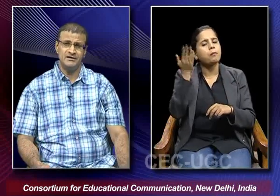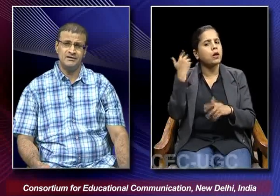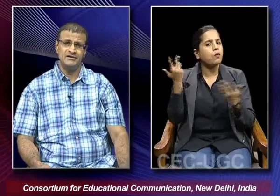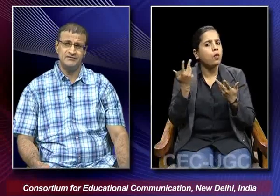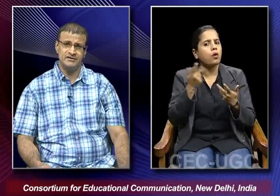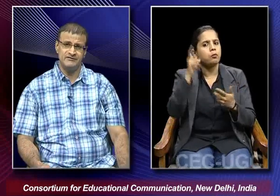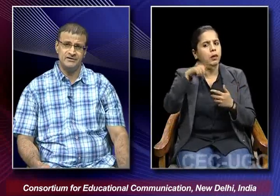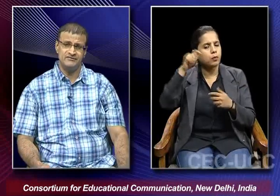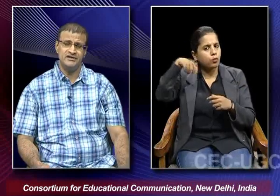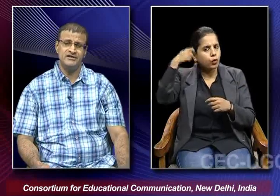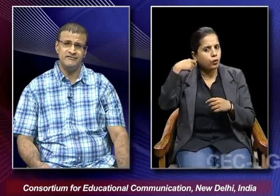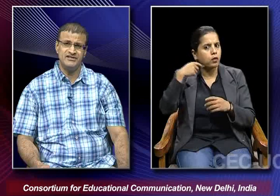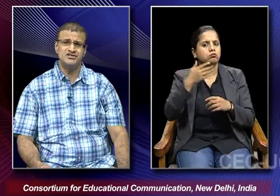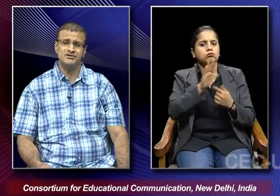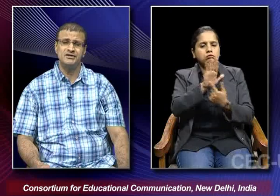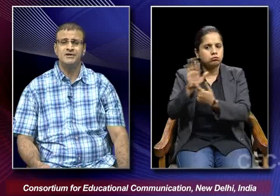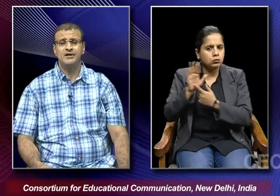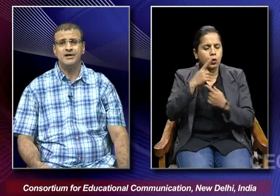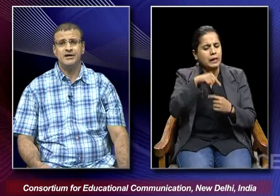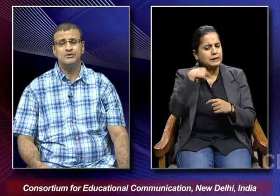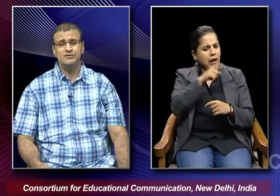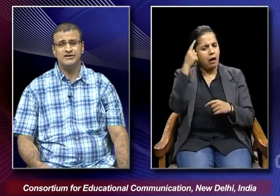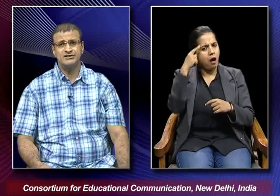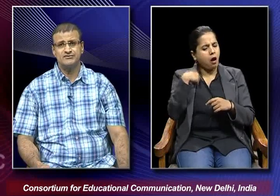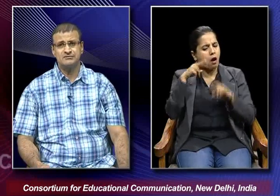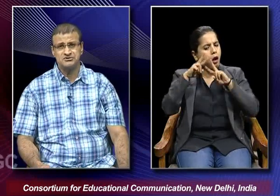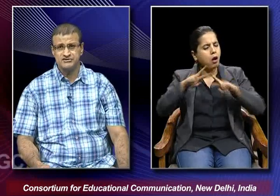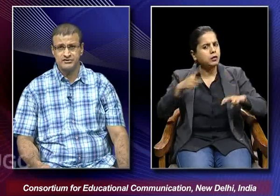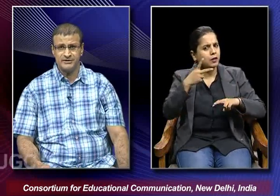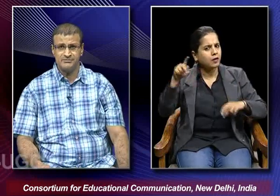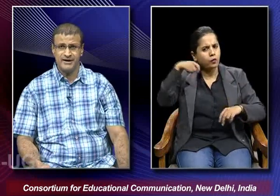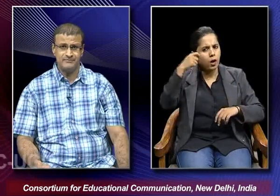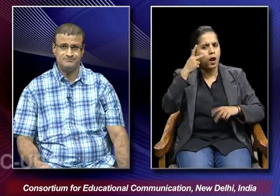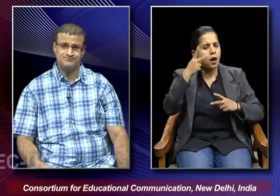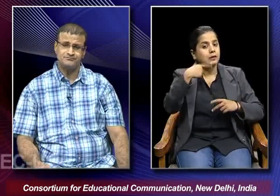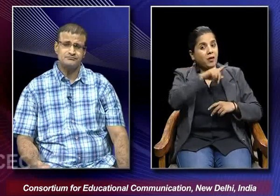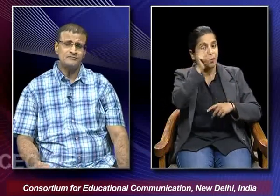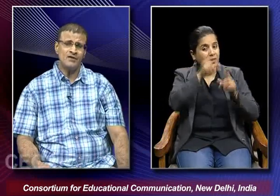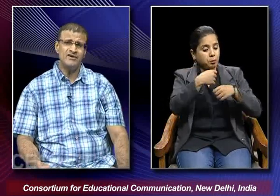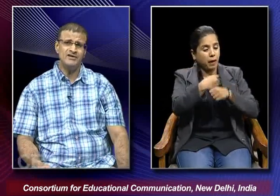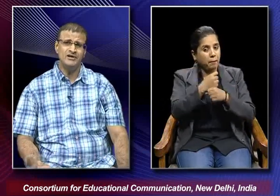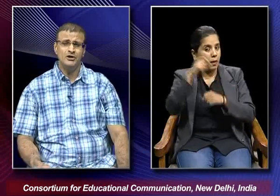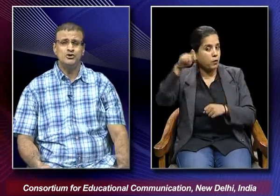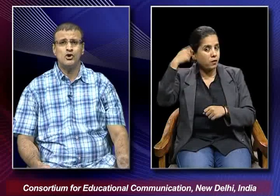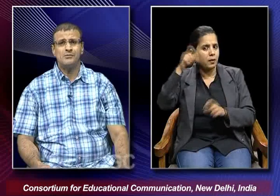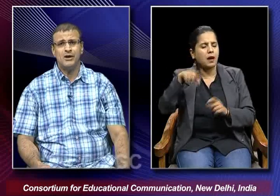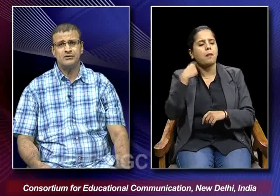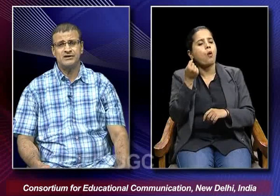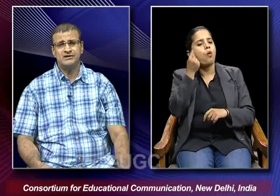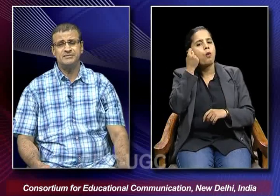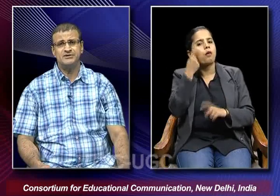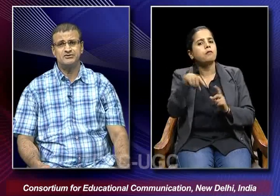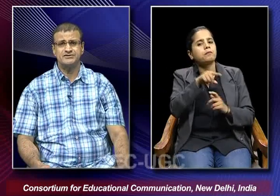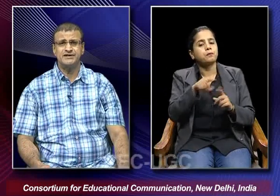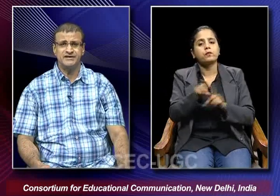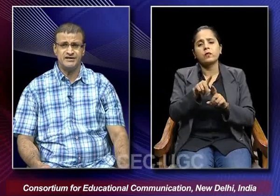ventured into the various films which were made by him. When we talk about the